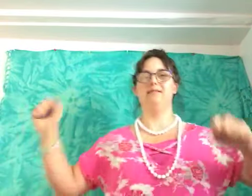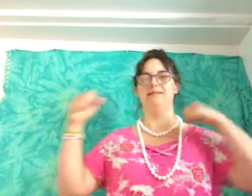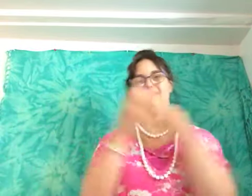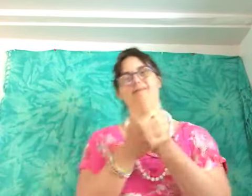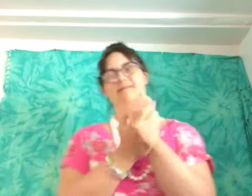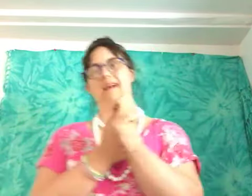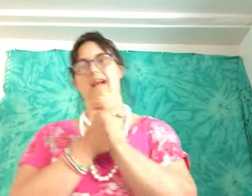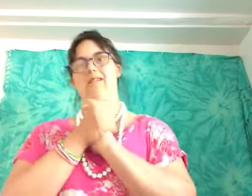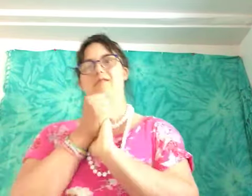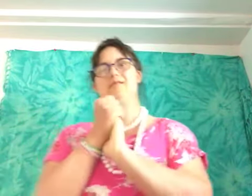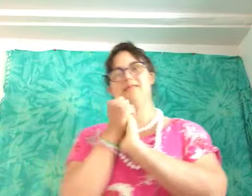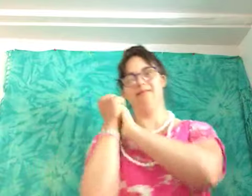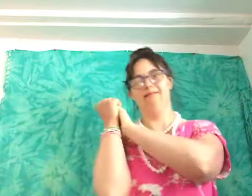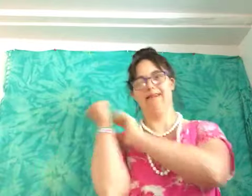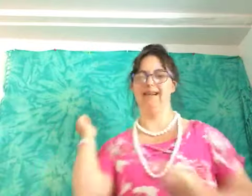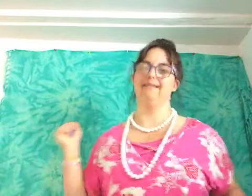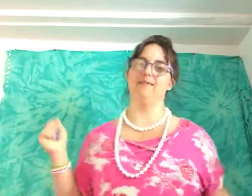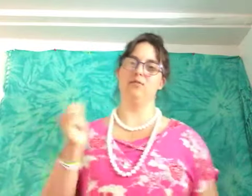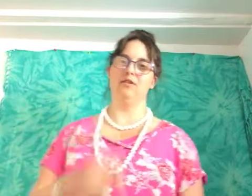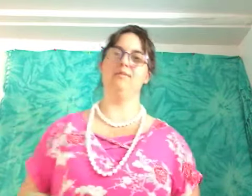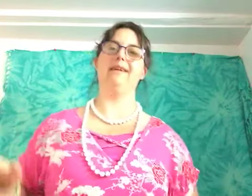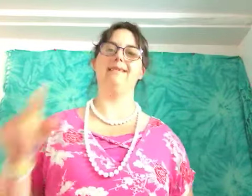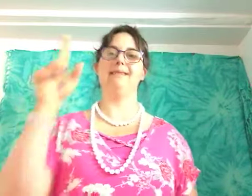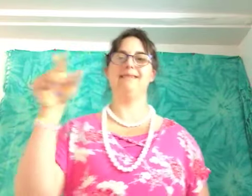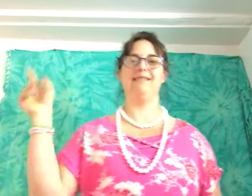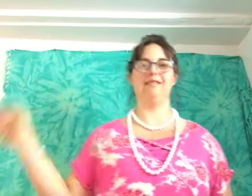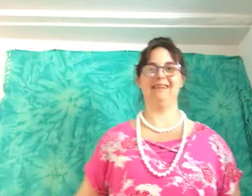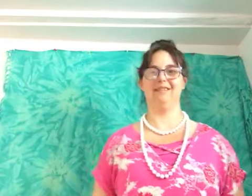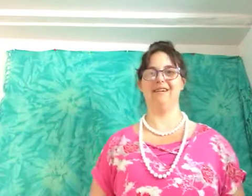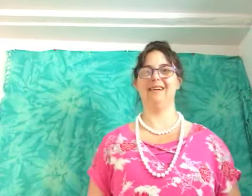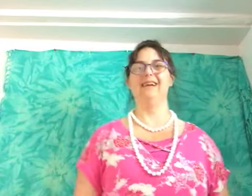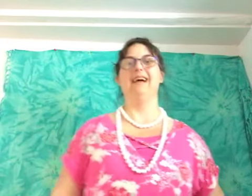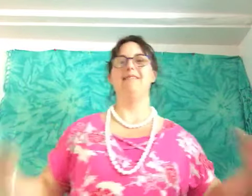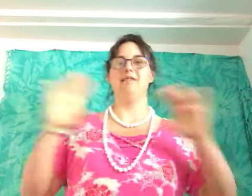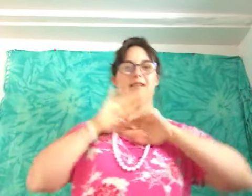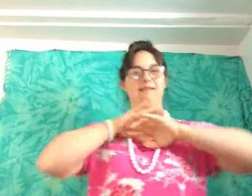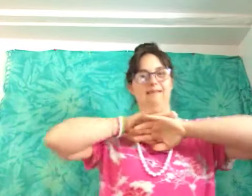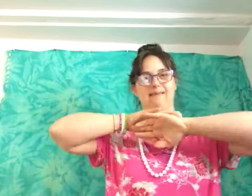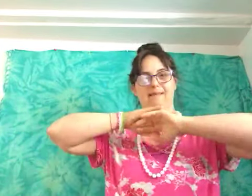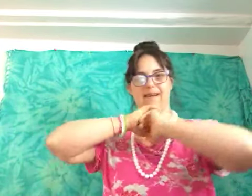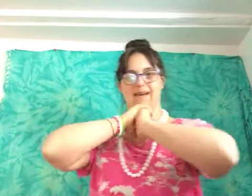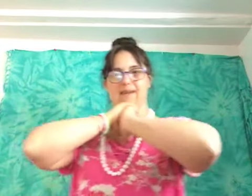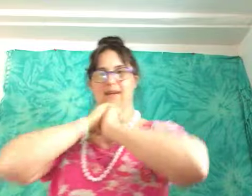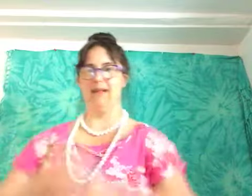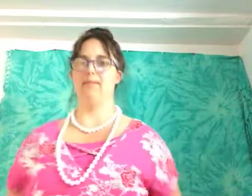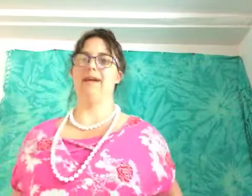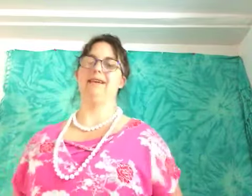and also it's important to be consistent on tick-tock so you can make